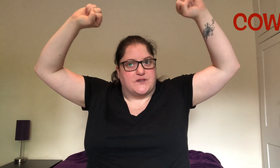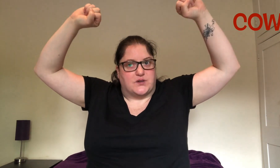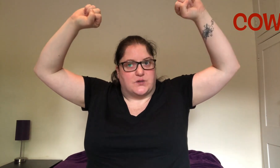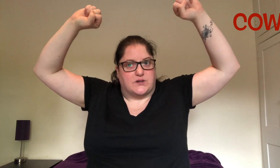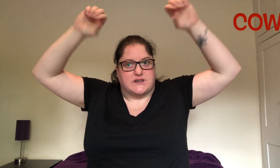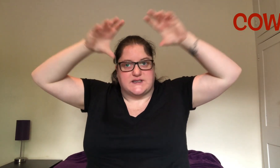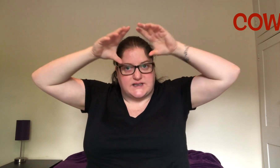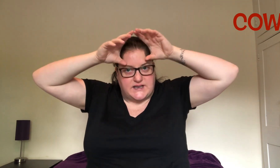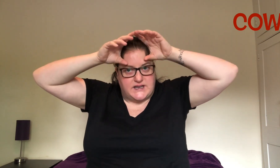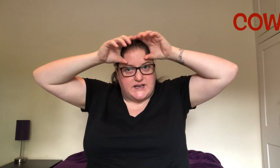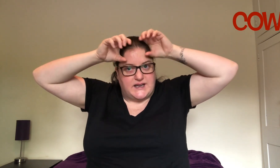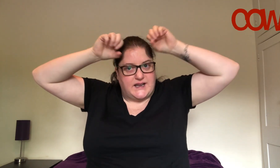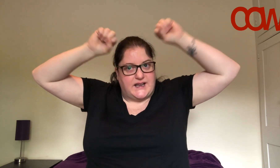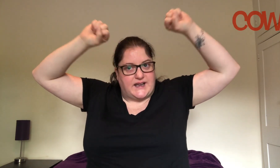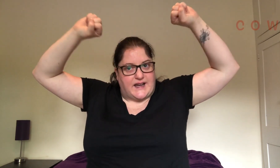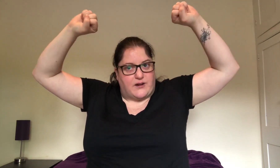the horns. Cow.